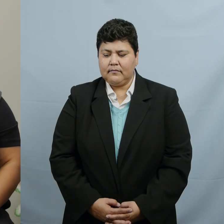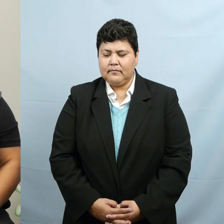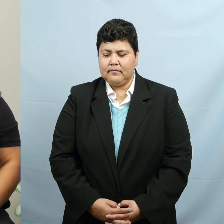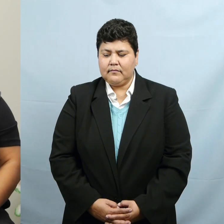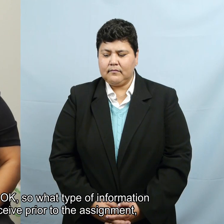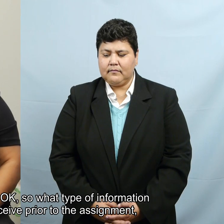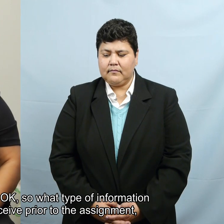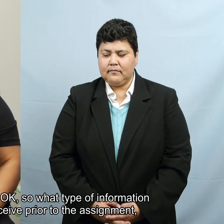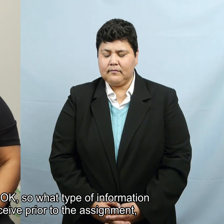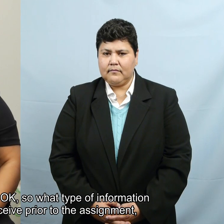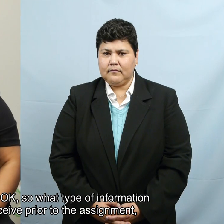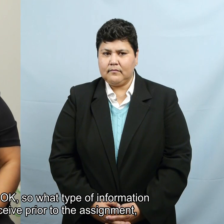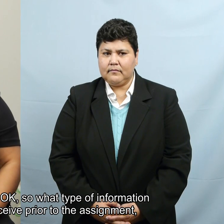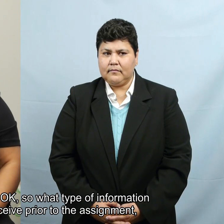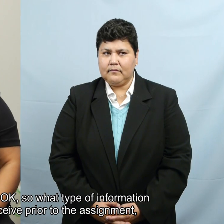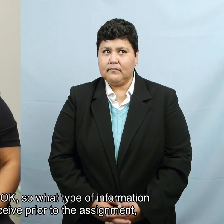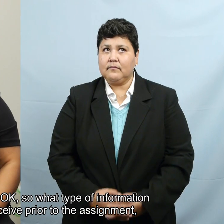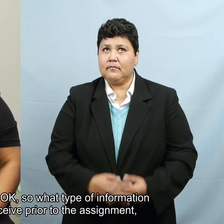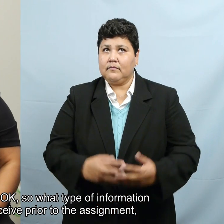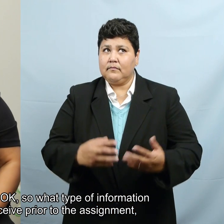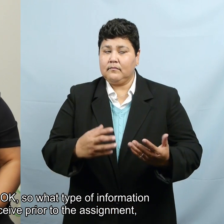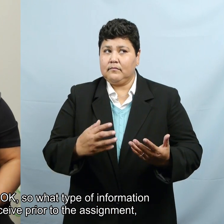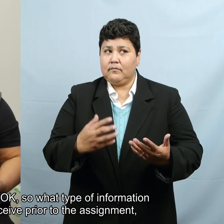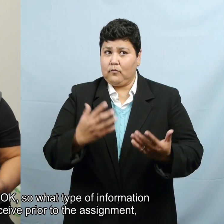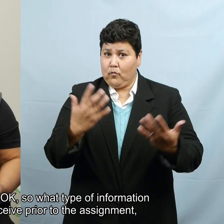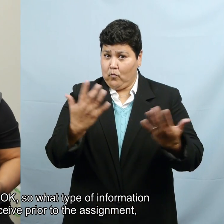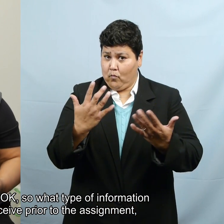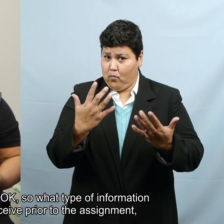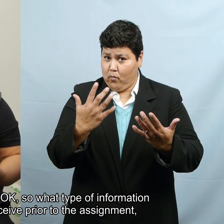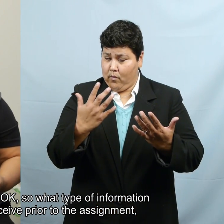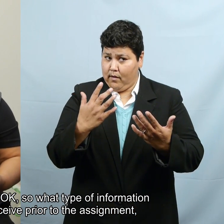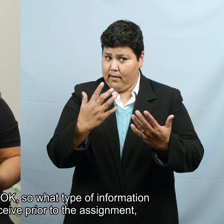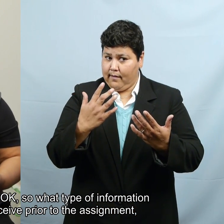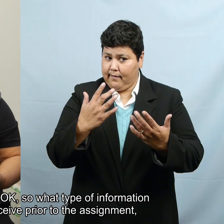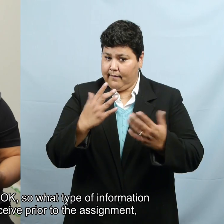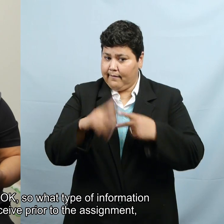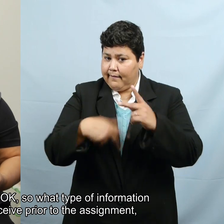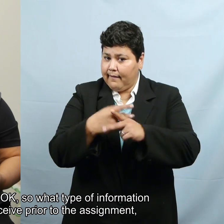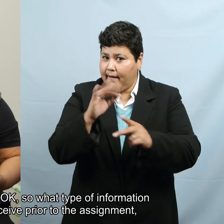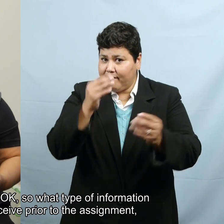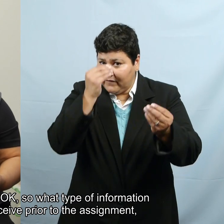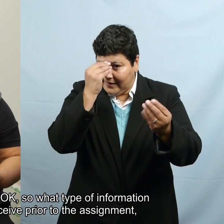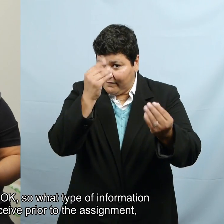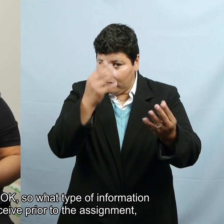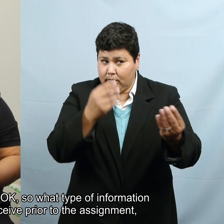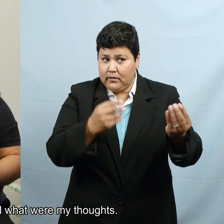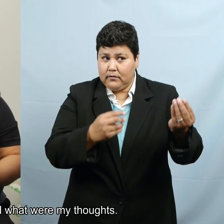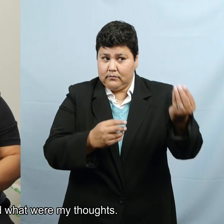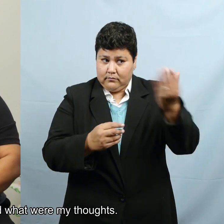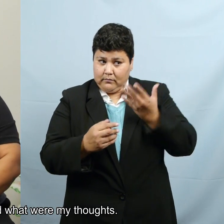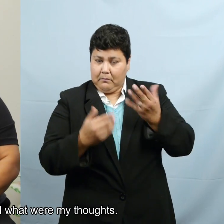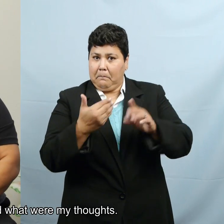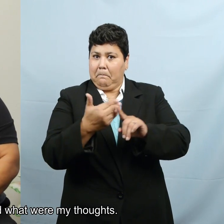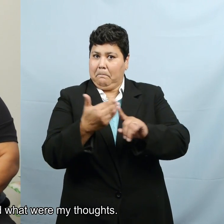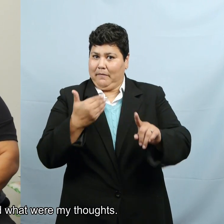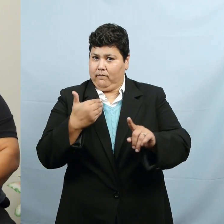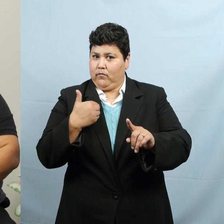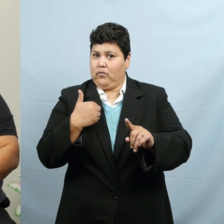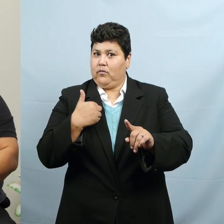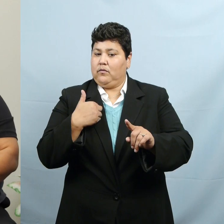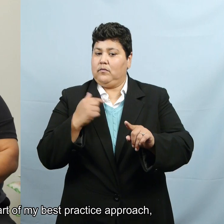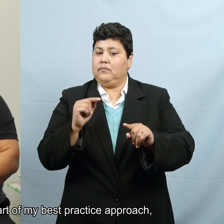Okay, so what type of information did I receive prior to going into the assignment and what were my thoughts?